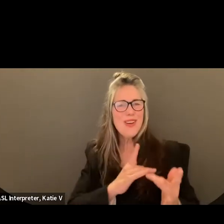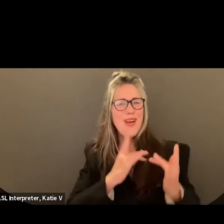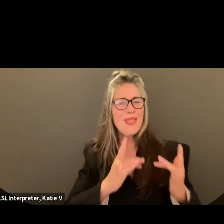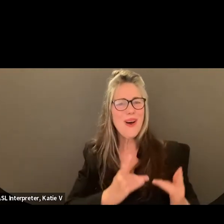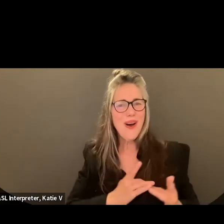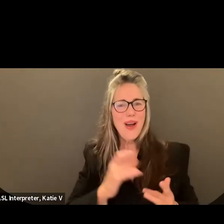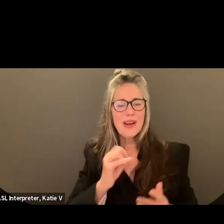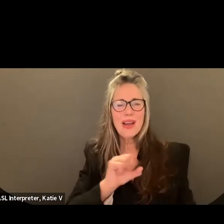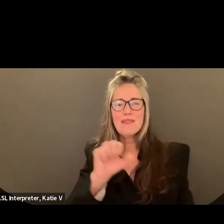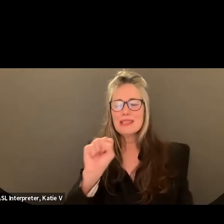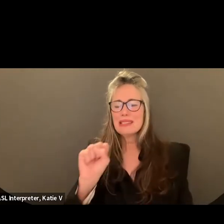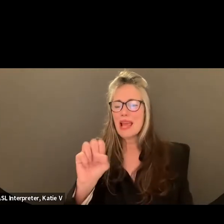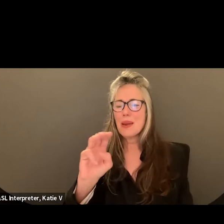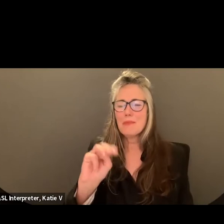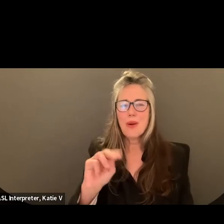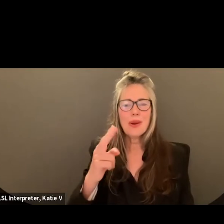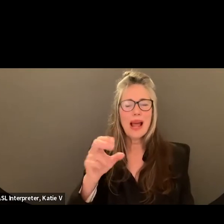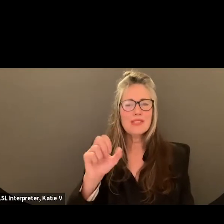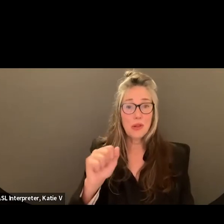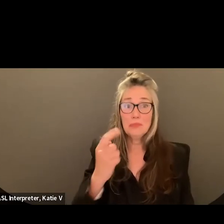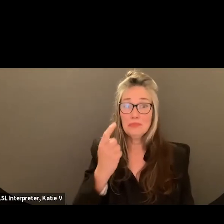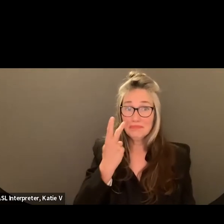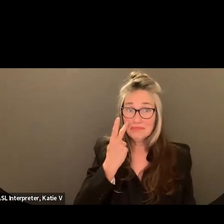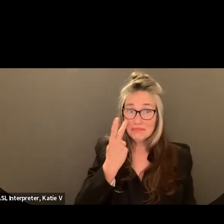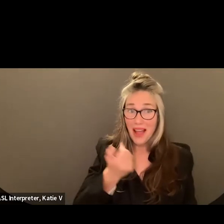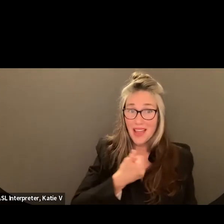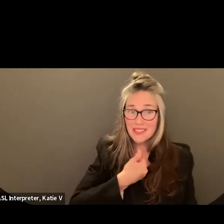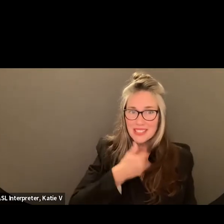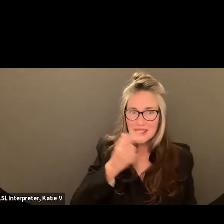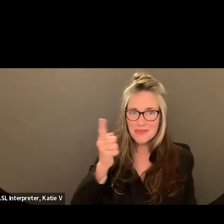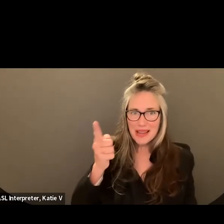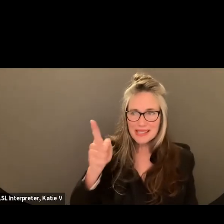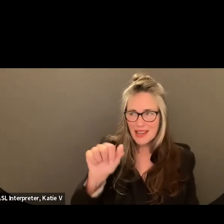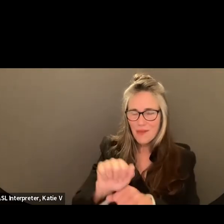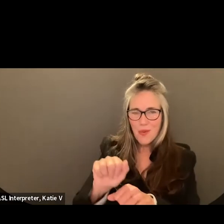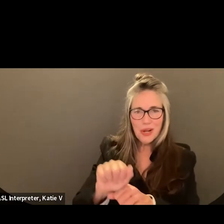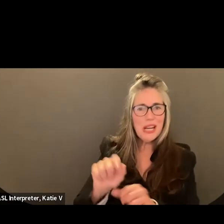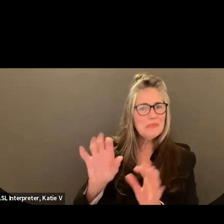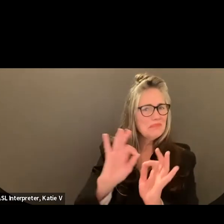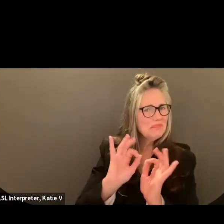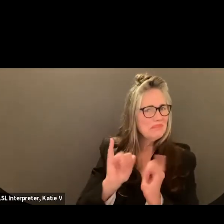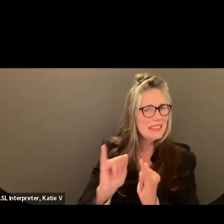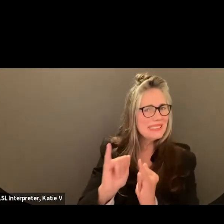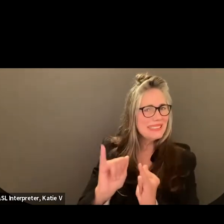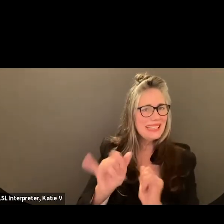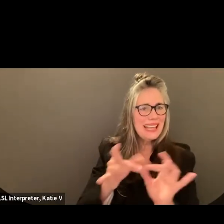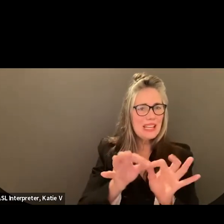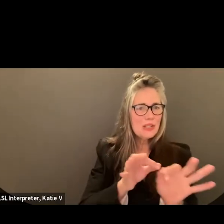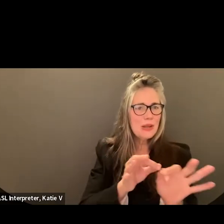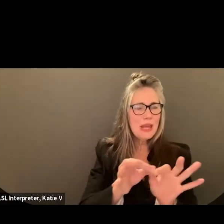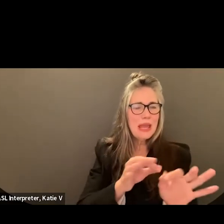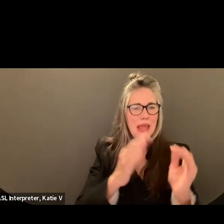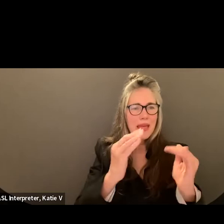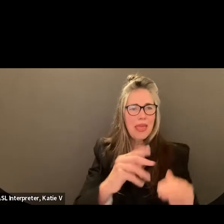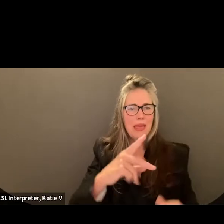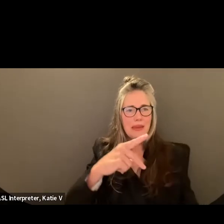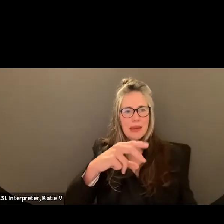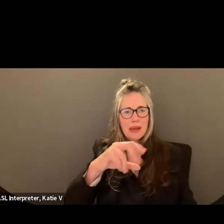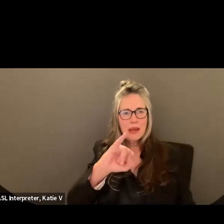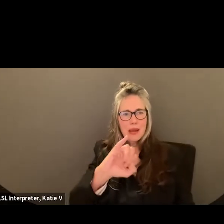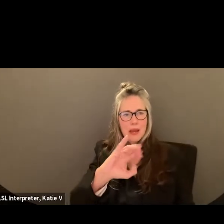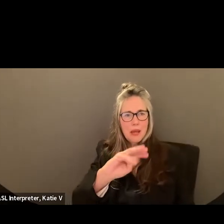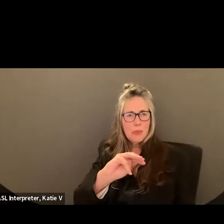is exactly who she is. Next we have Primrose Buenaluz from Santa Barbara High School, nominated by Melissa.